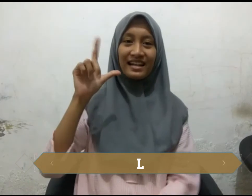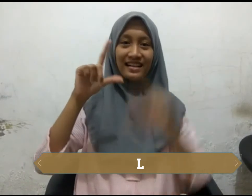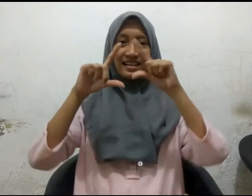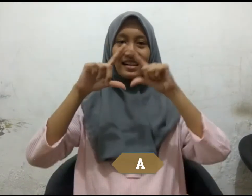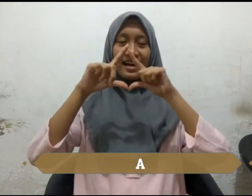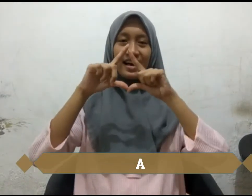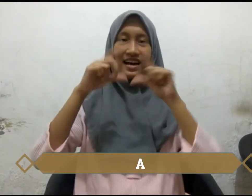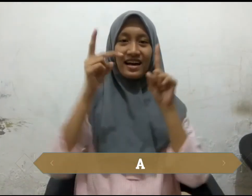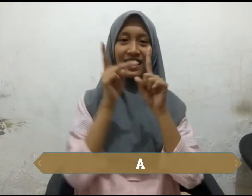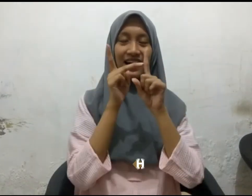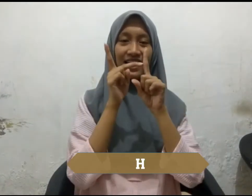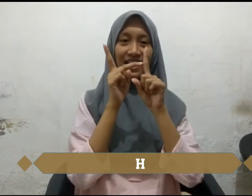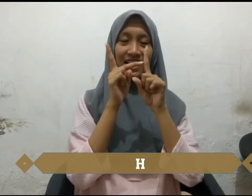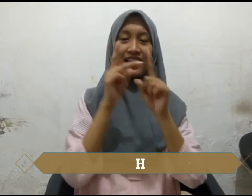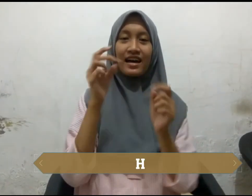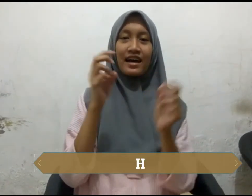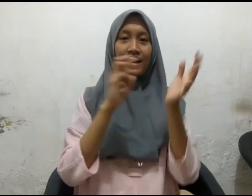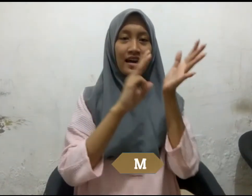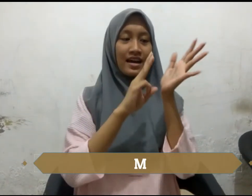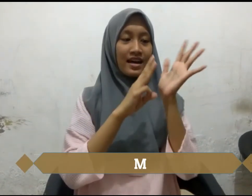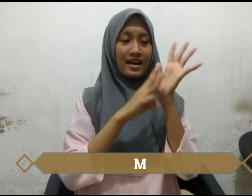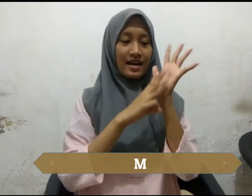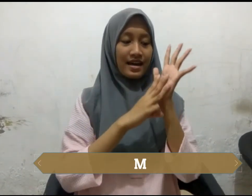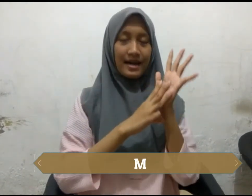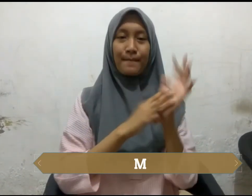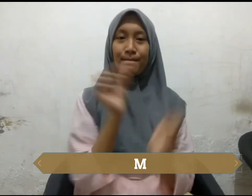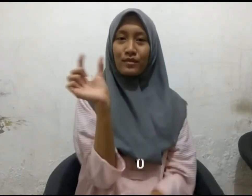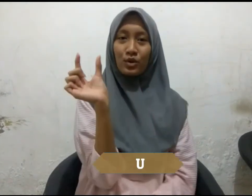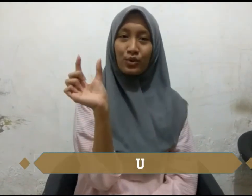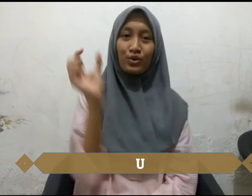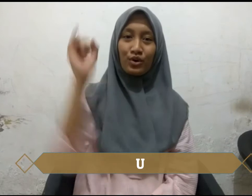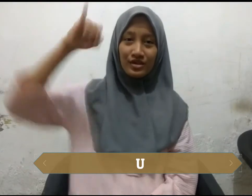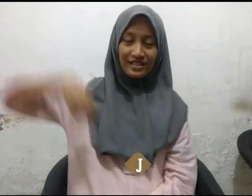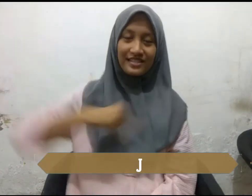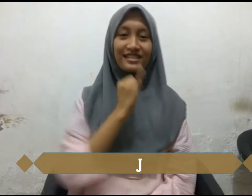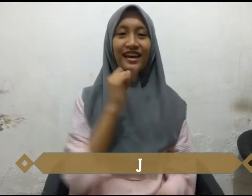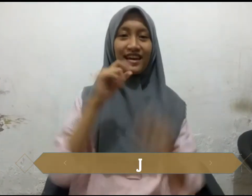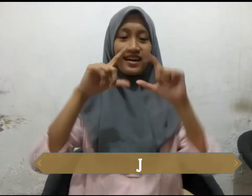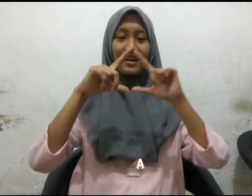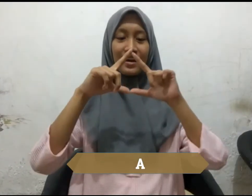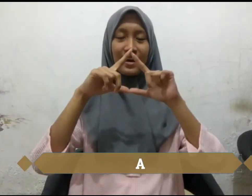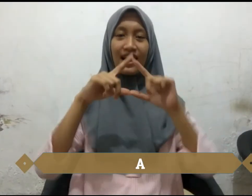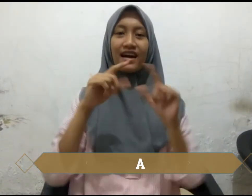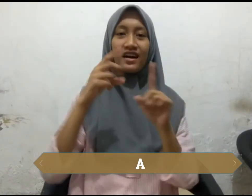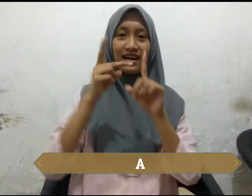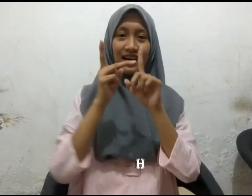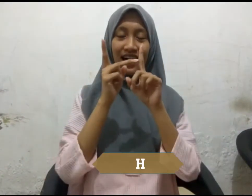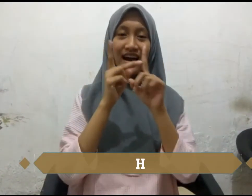no, I'm never gonna be Cause I don't wanna be No, I don't wanna sit still, look pretty Sure, I'm a pretty girl Up in a pretty